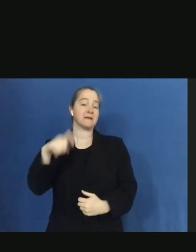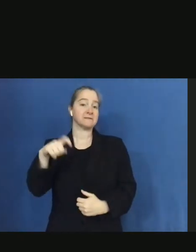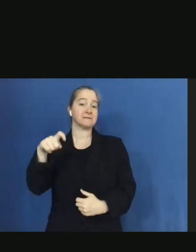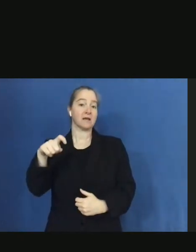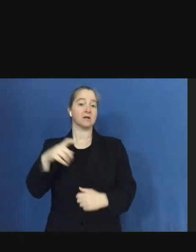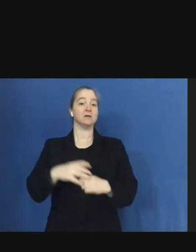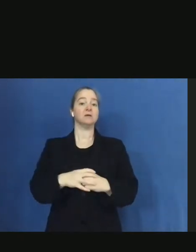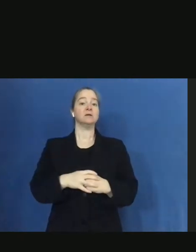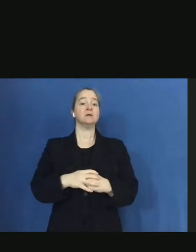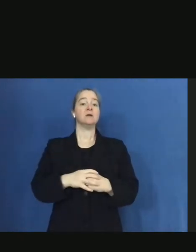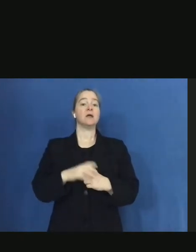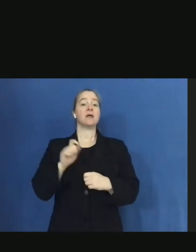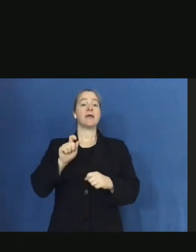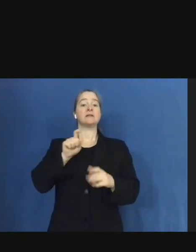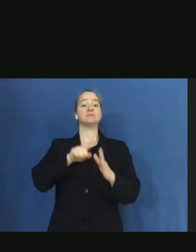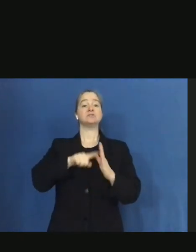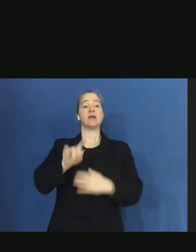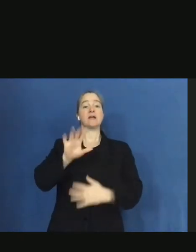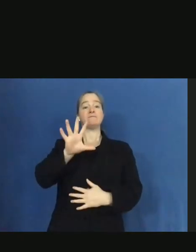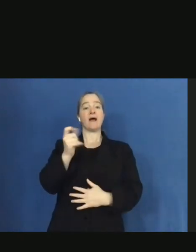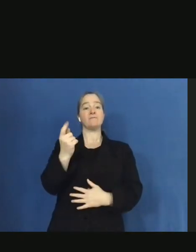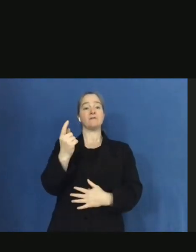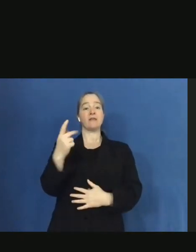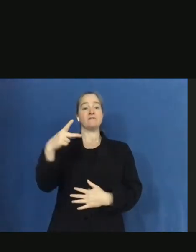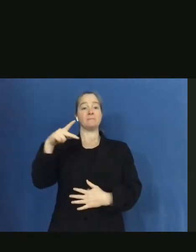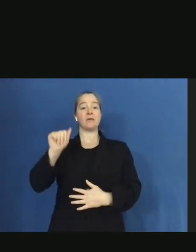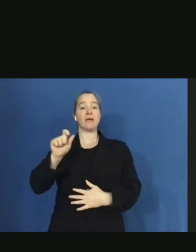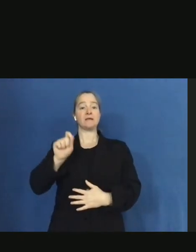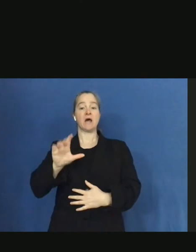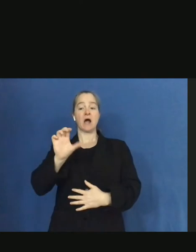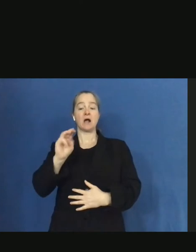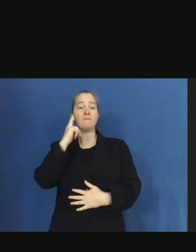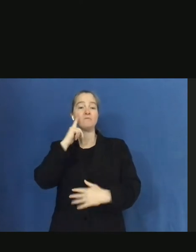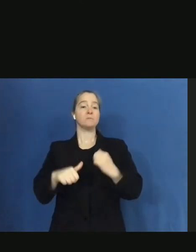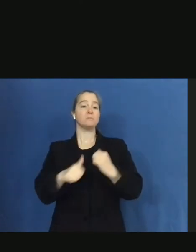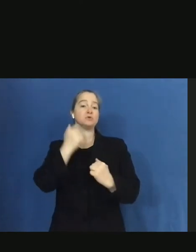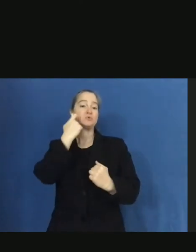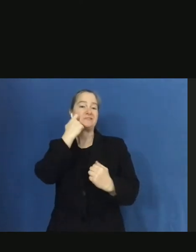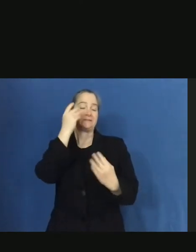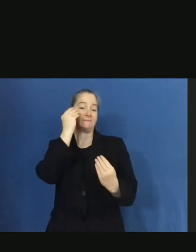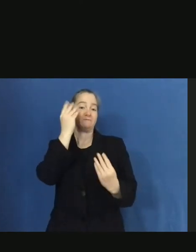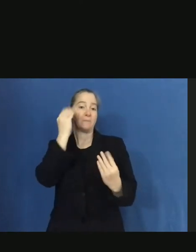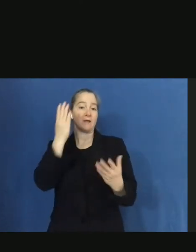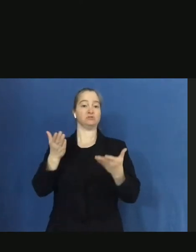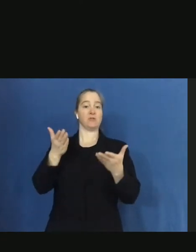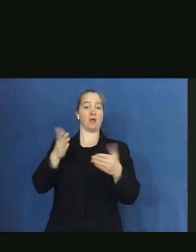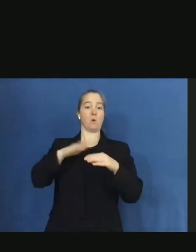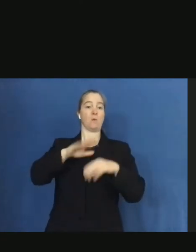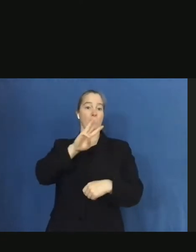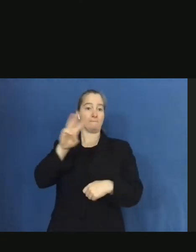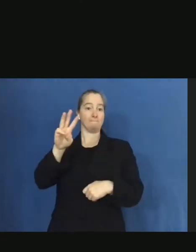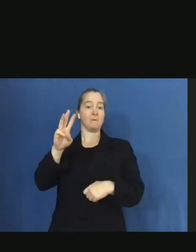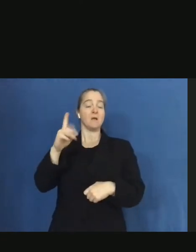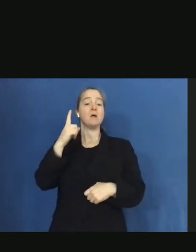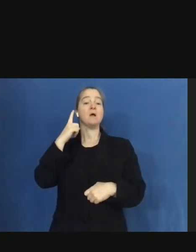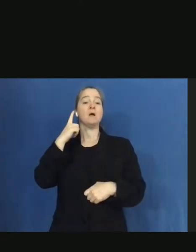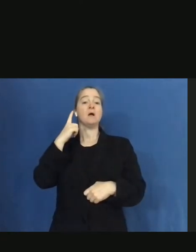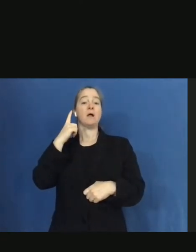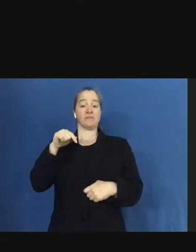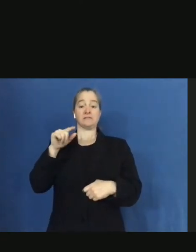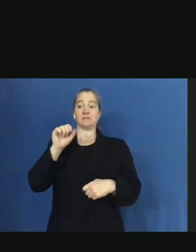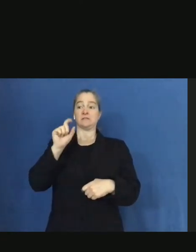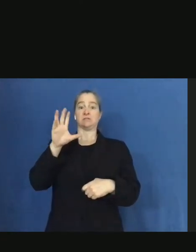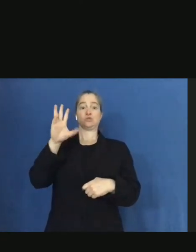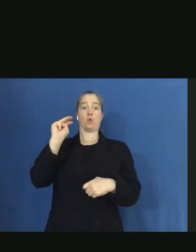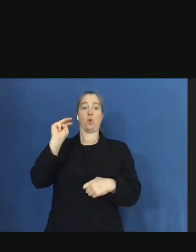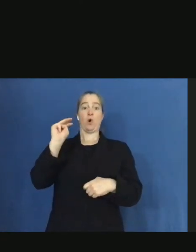check 511pa.com for the latest on these restrictions. So responding to the storm has truly been an all-hands-on